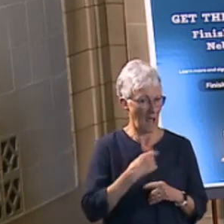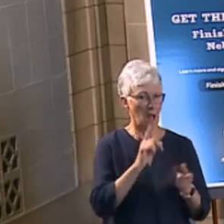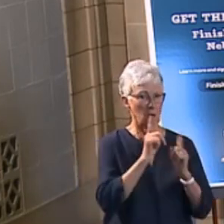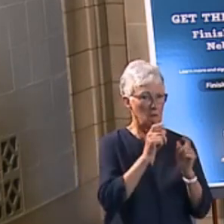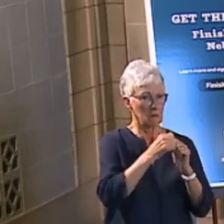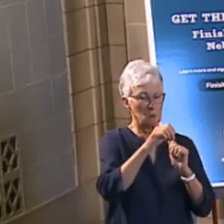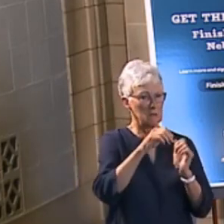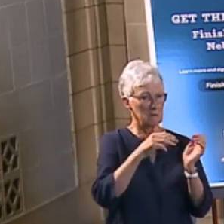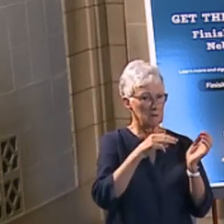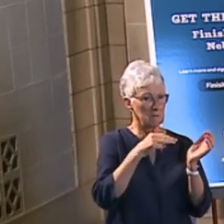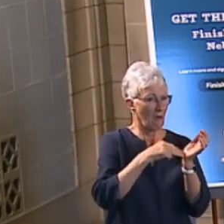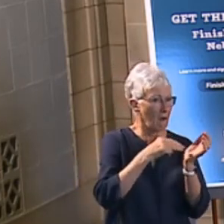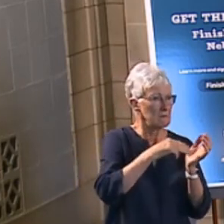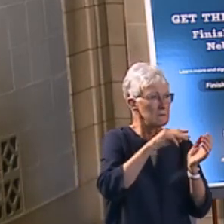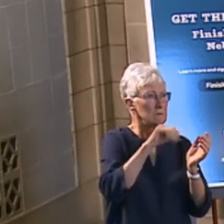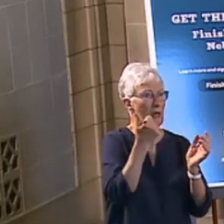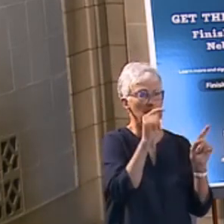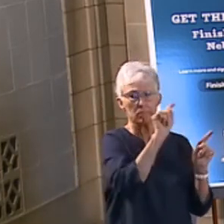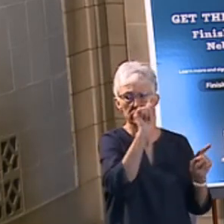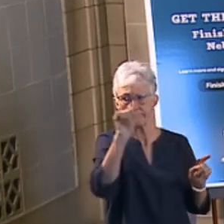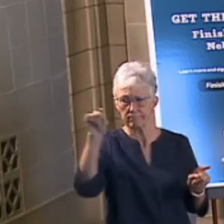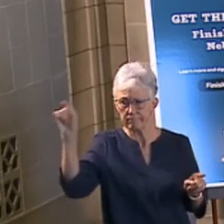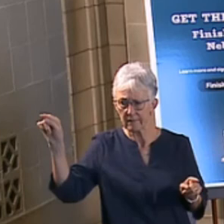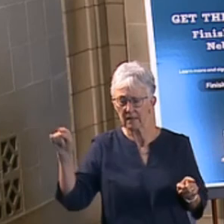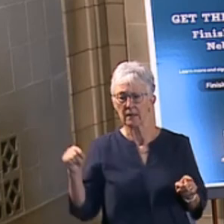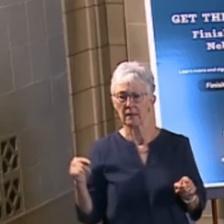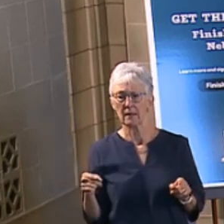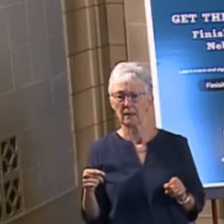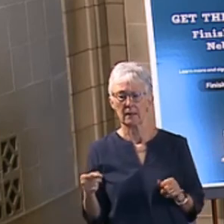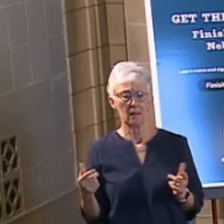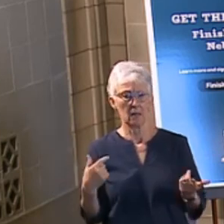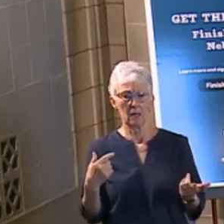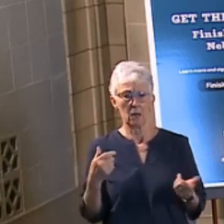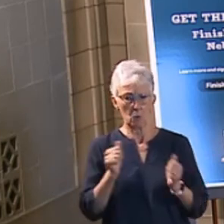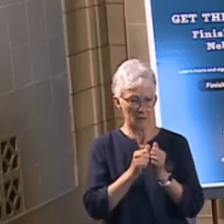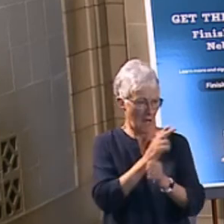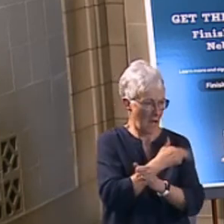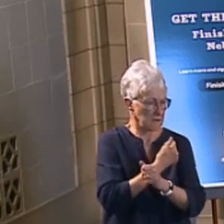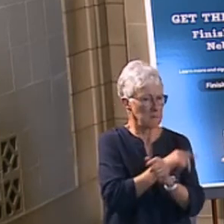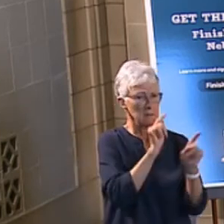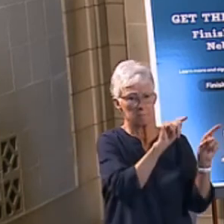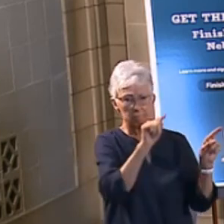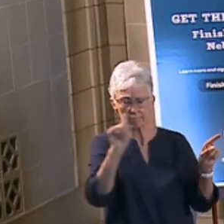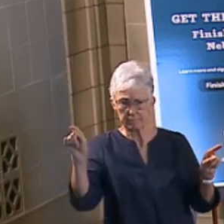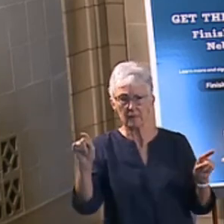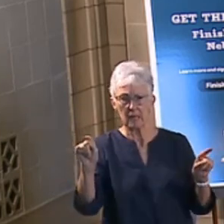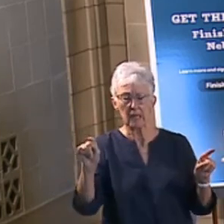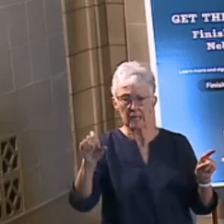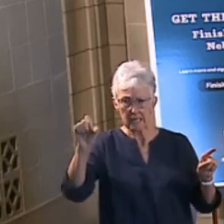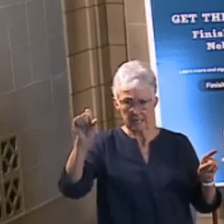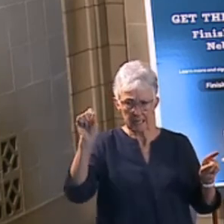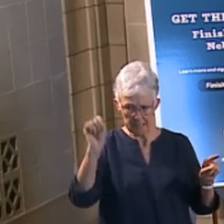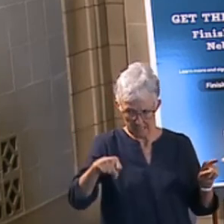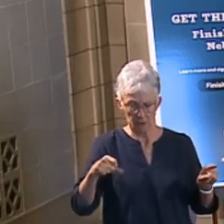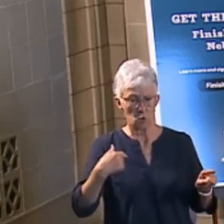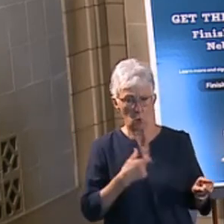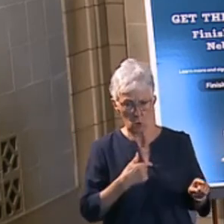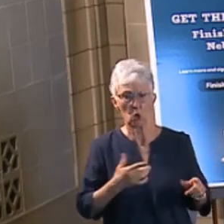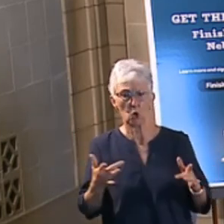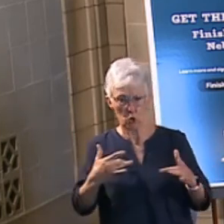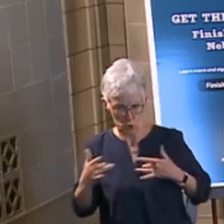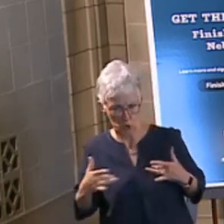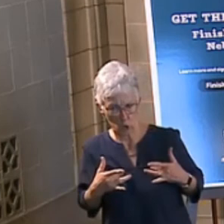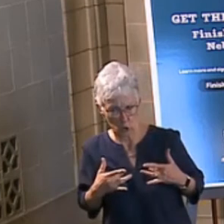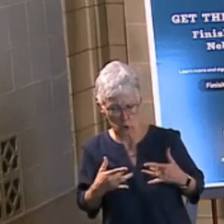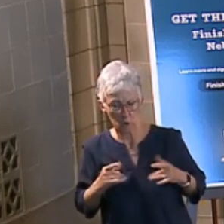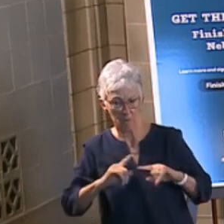and all our calls that we have, you know, it's something we're always concerned about. But I think it's great balance to have that vaccine come